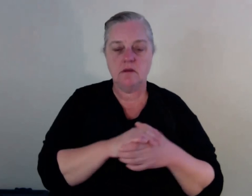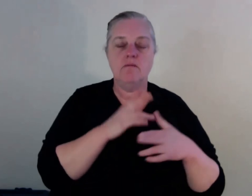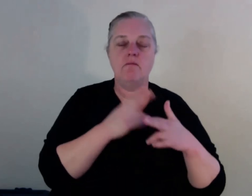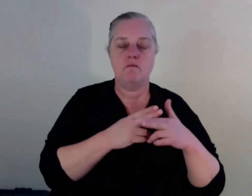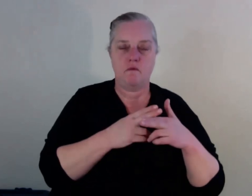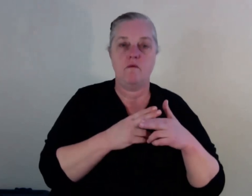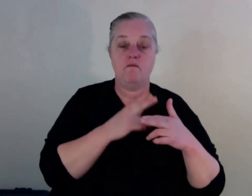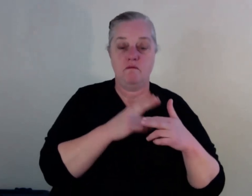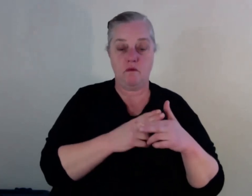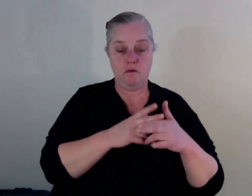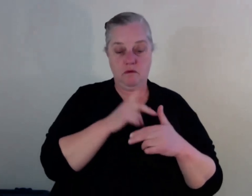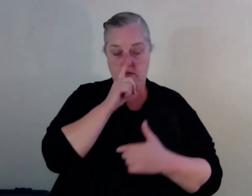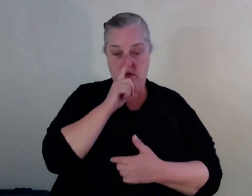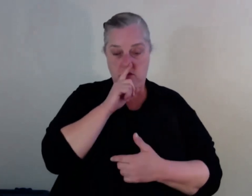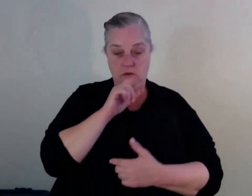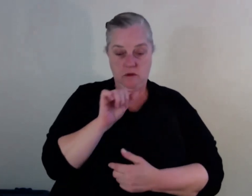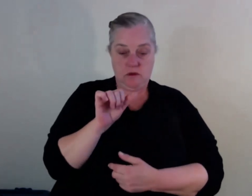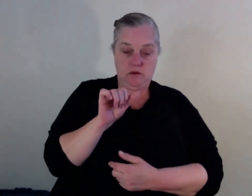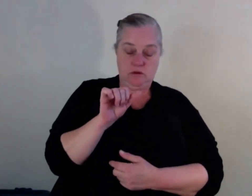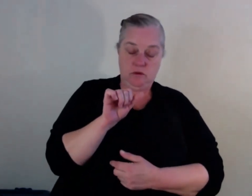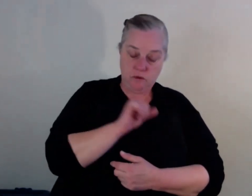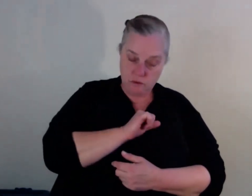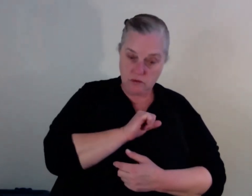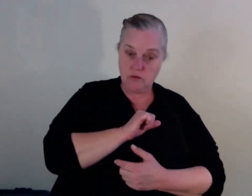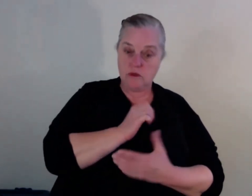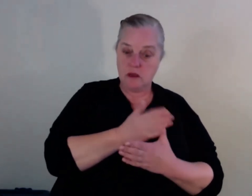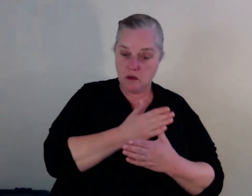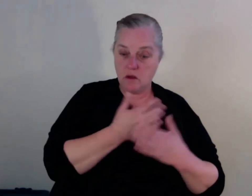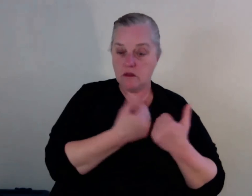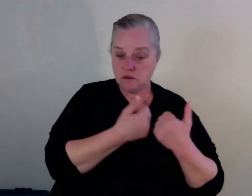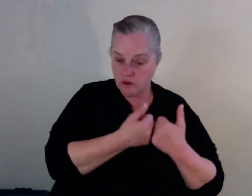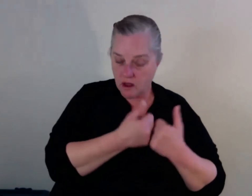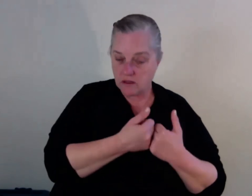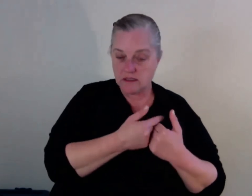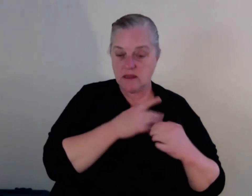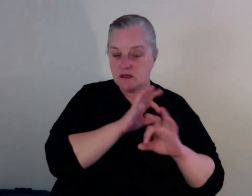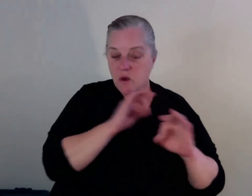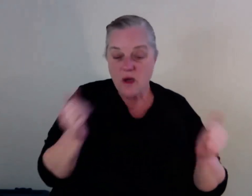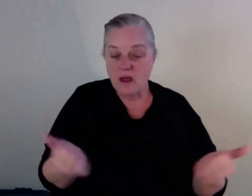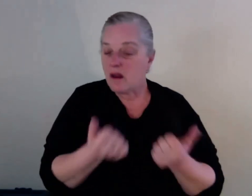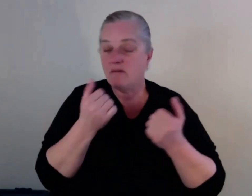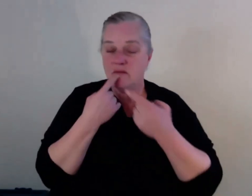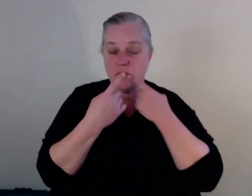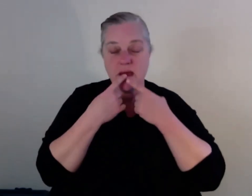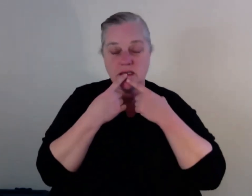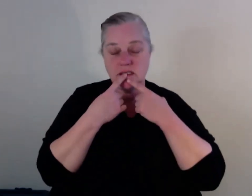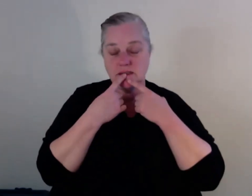options are for treatment and stuff. So I know there's a little bit out there, but it can be sometimes difficult to